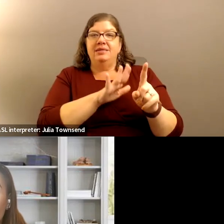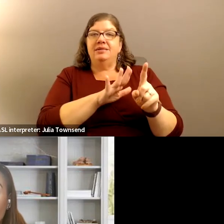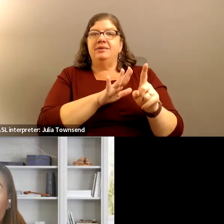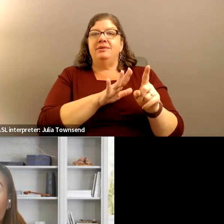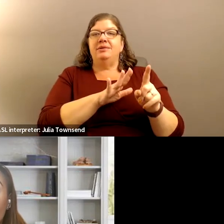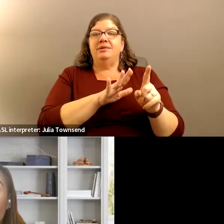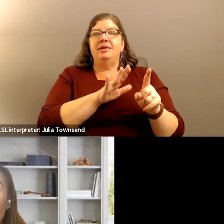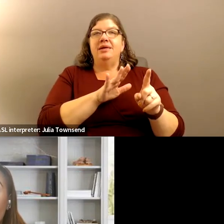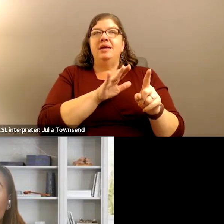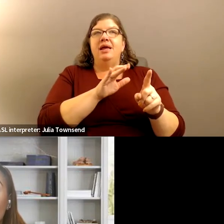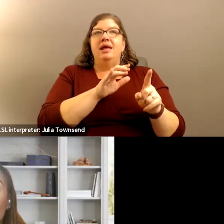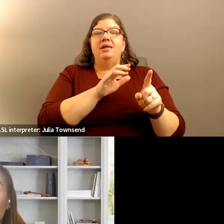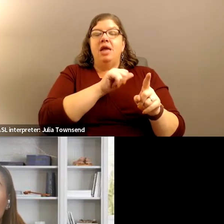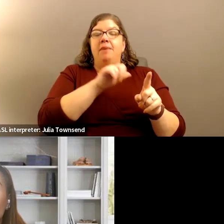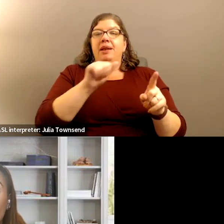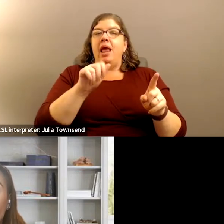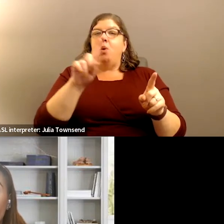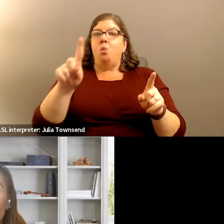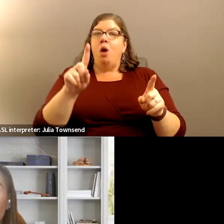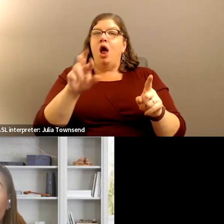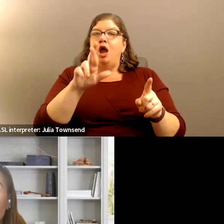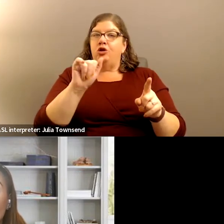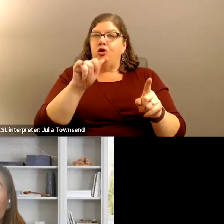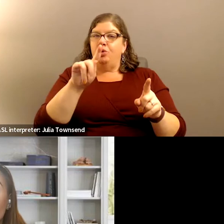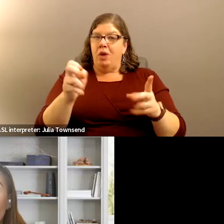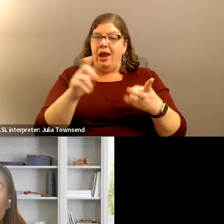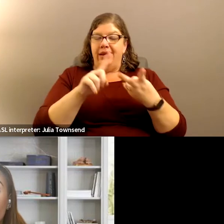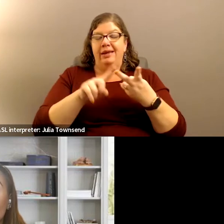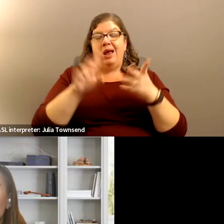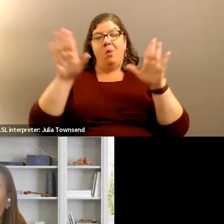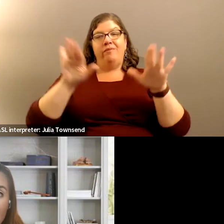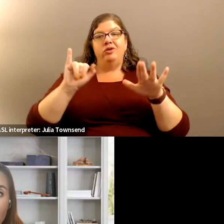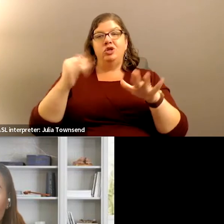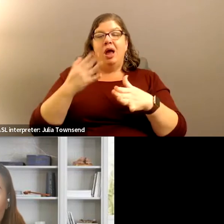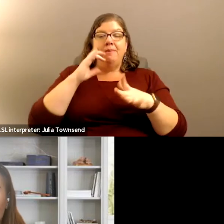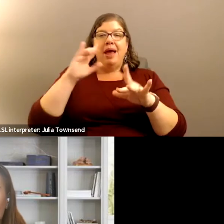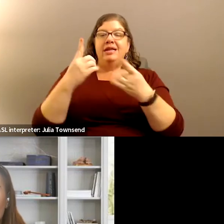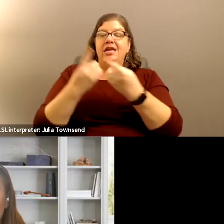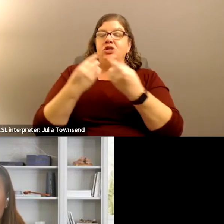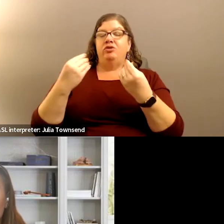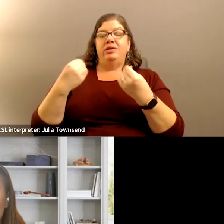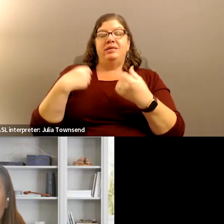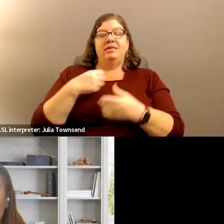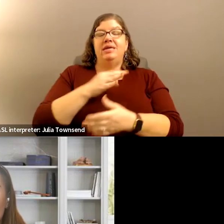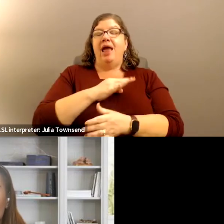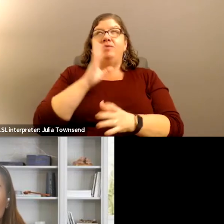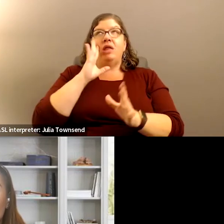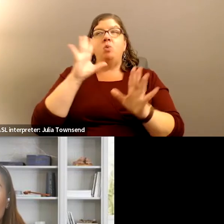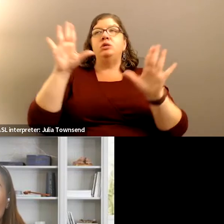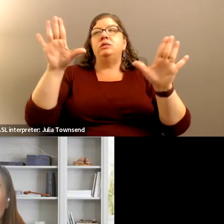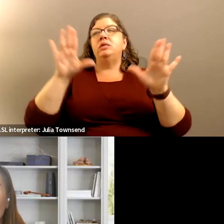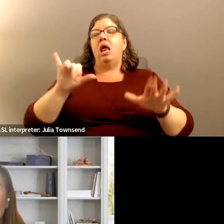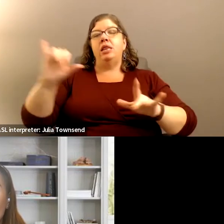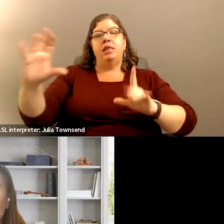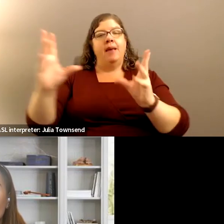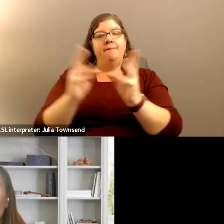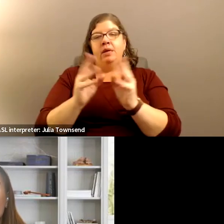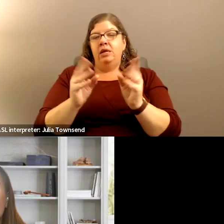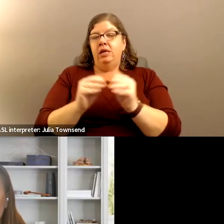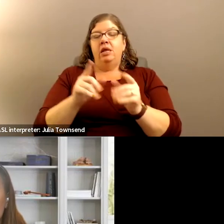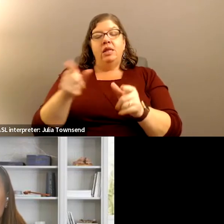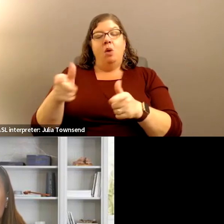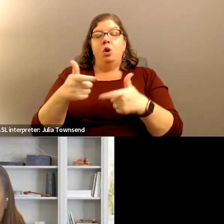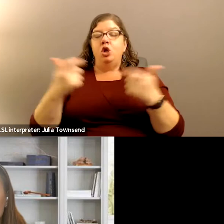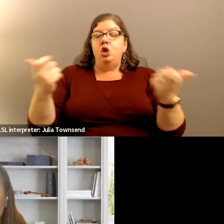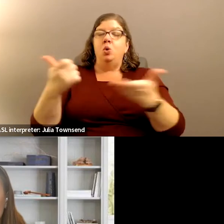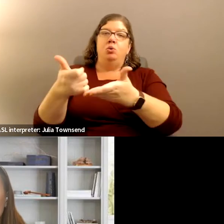-1 rating, and wonderful job by district staff. were stellar in that rating meeting, and I think were a huge